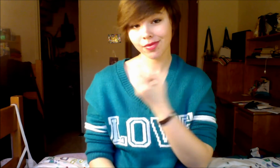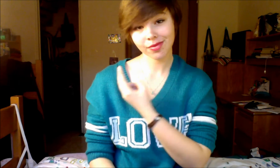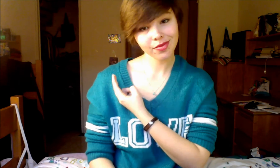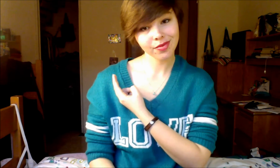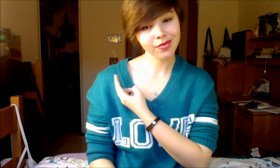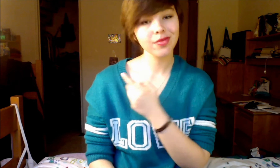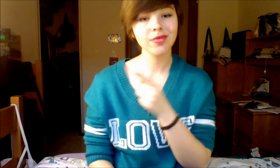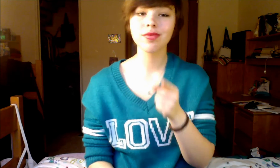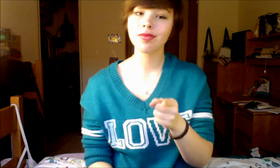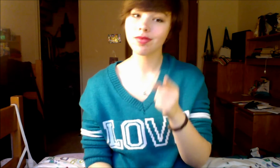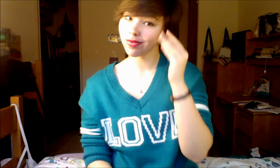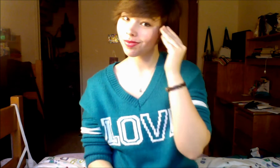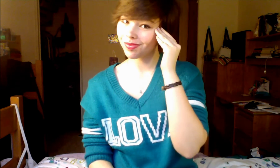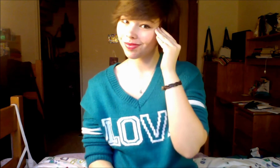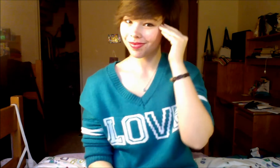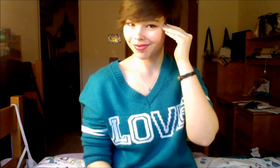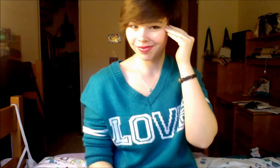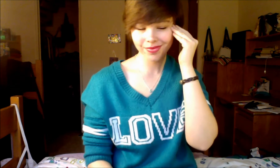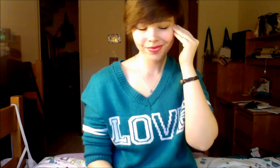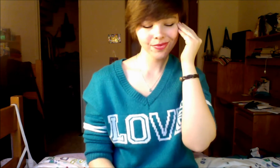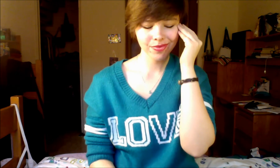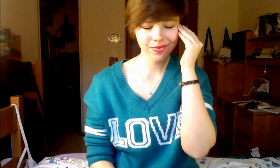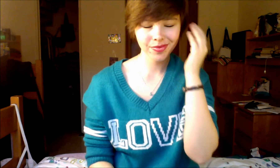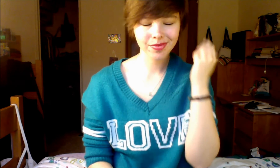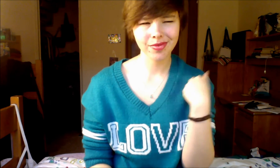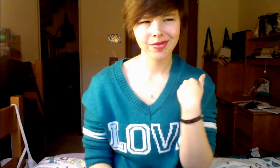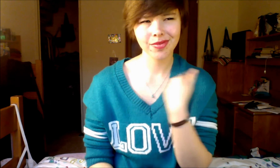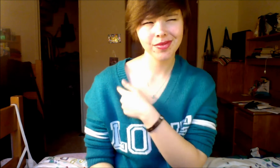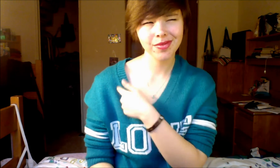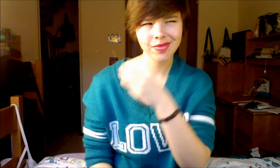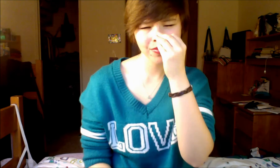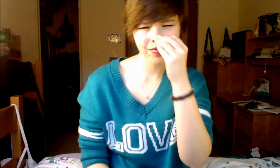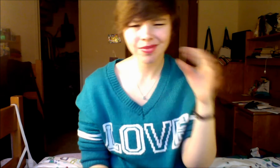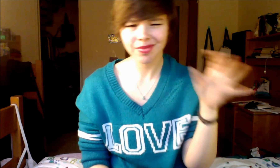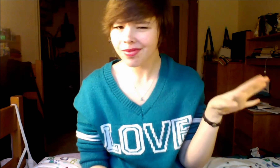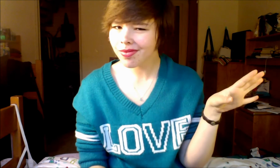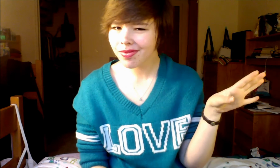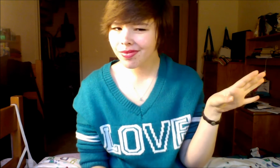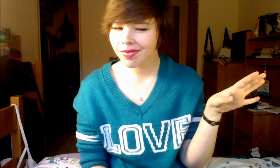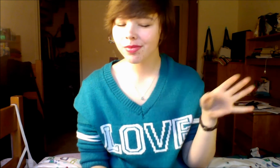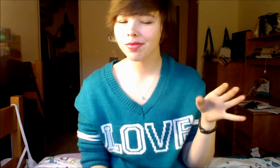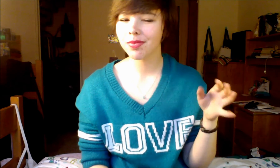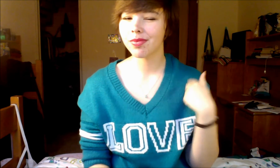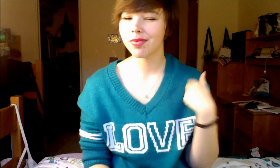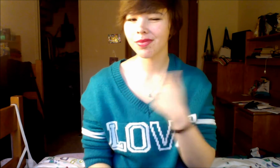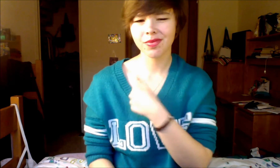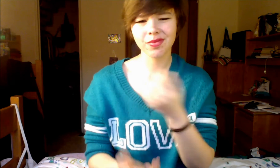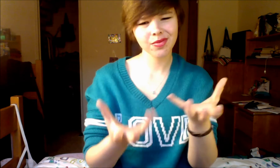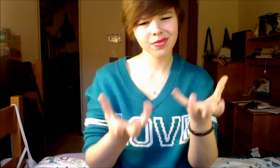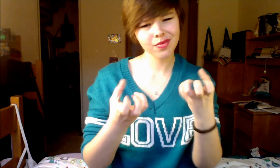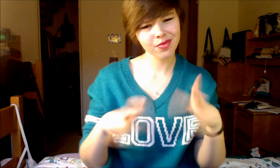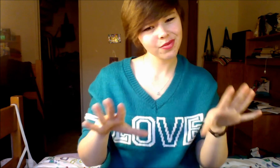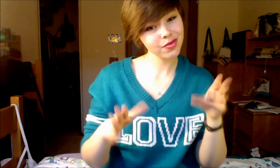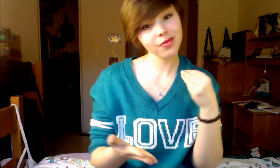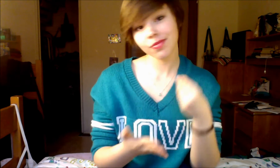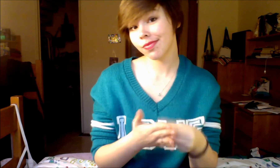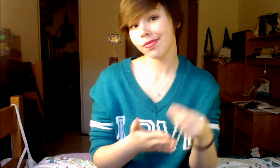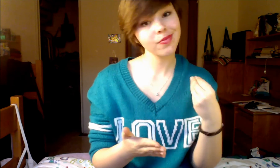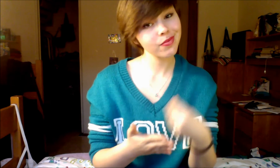knows us knows That we're fine with this We didn't come from